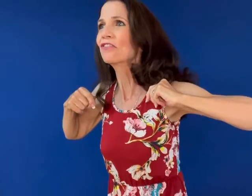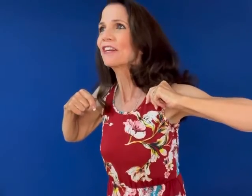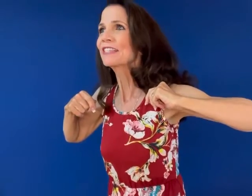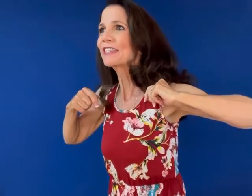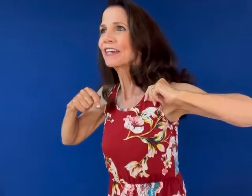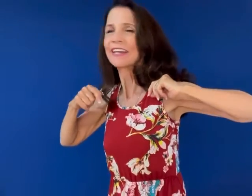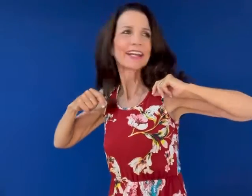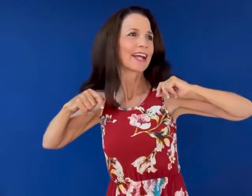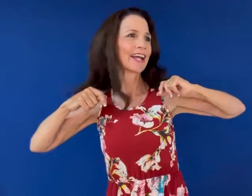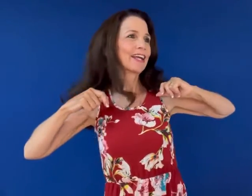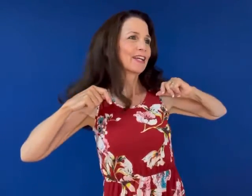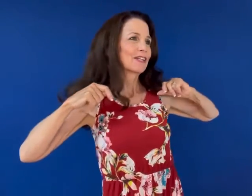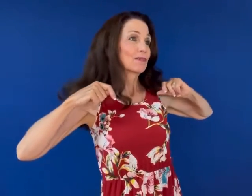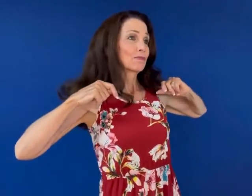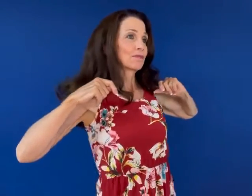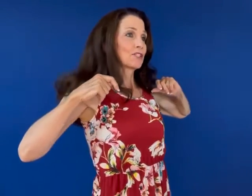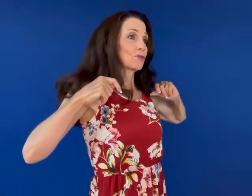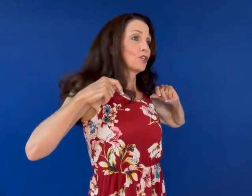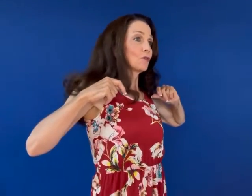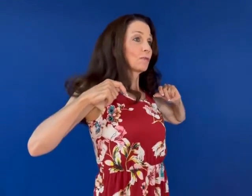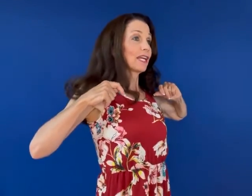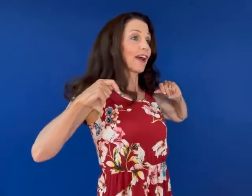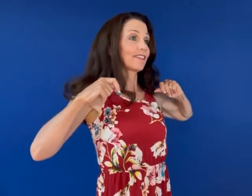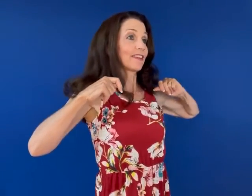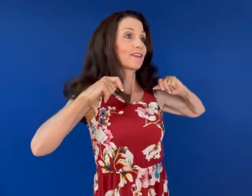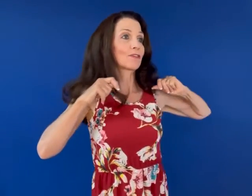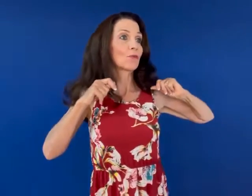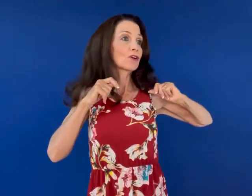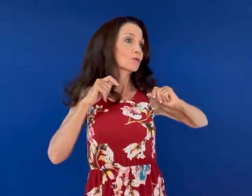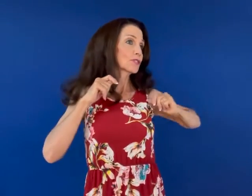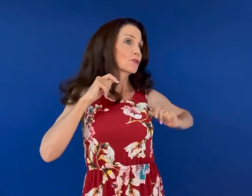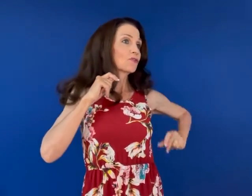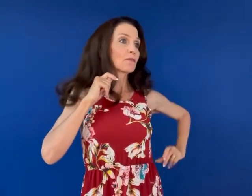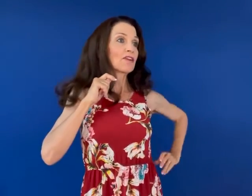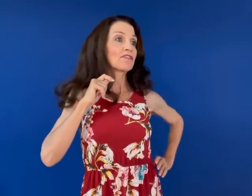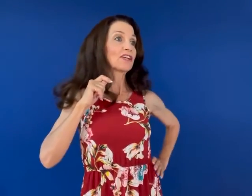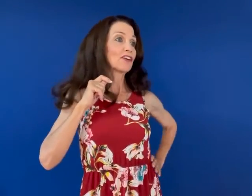fits between you and me I think the water was good for my figure